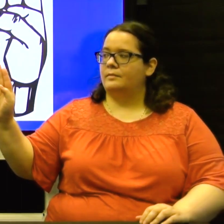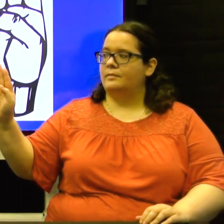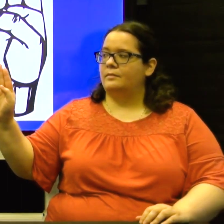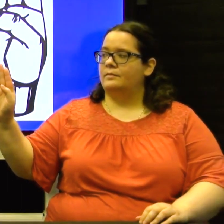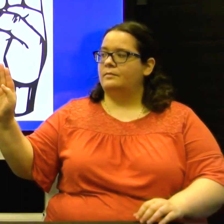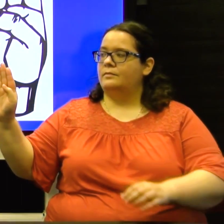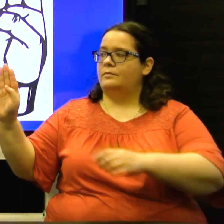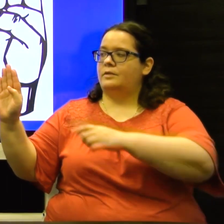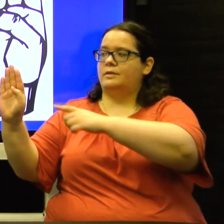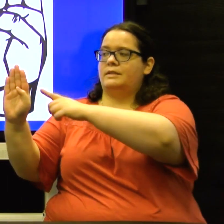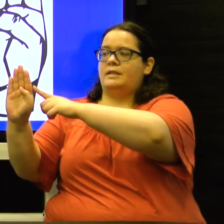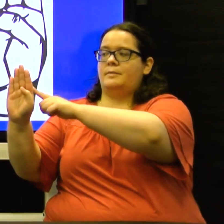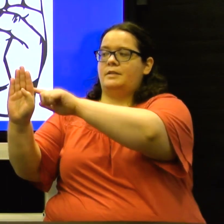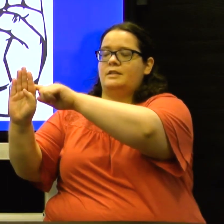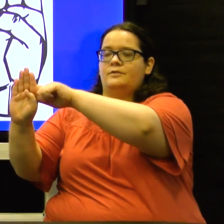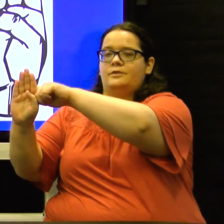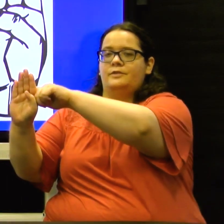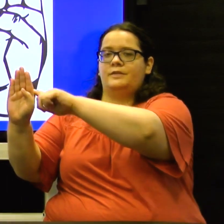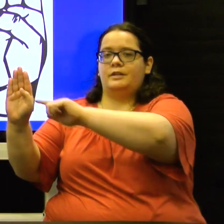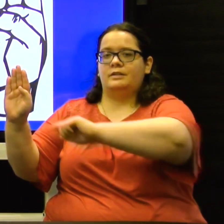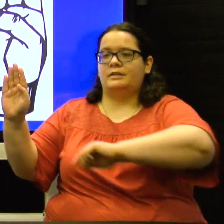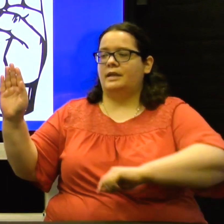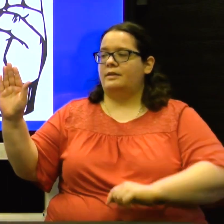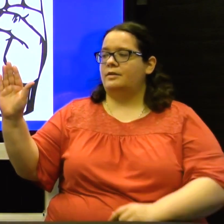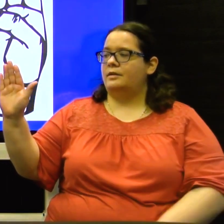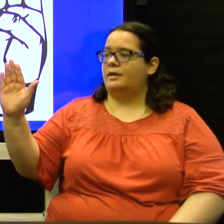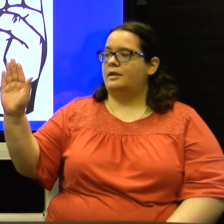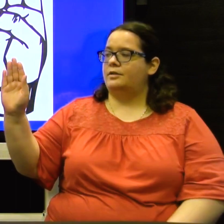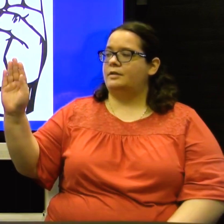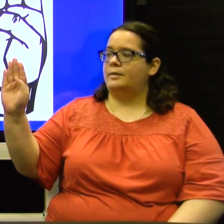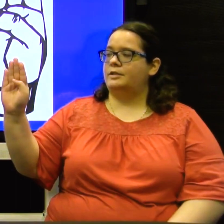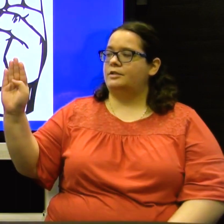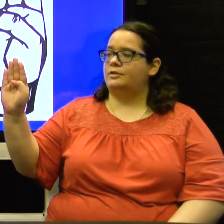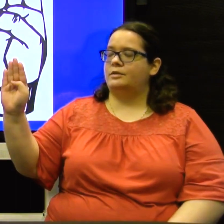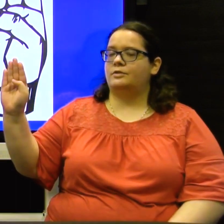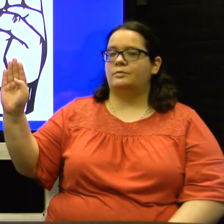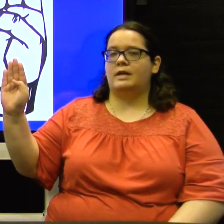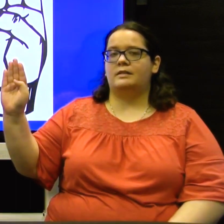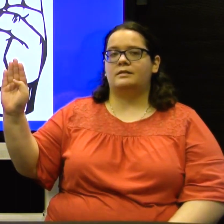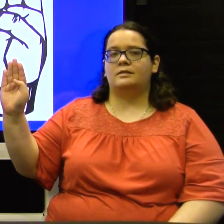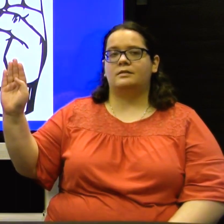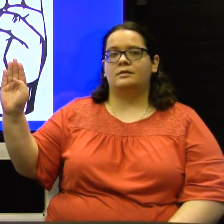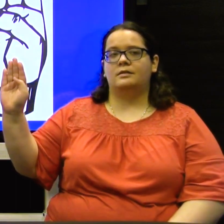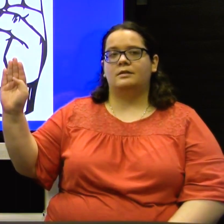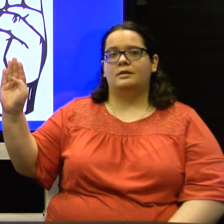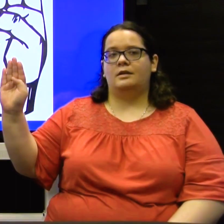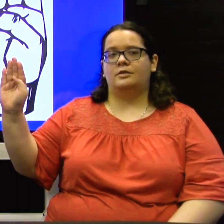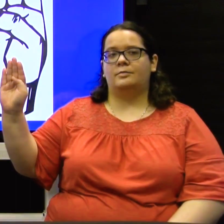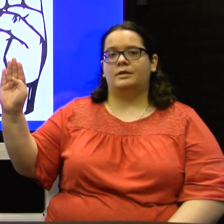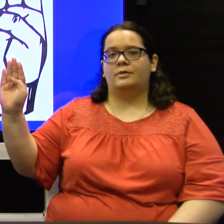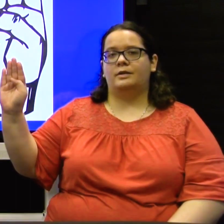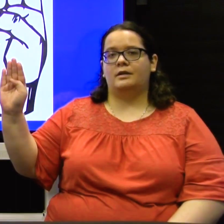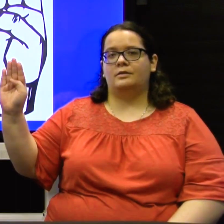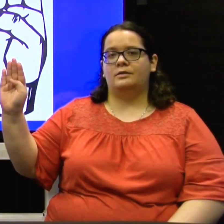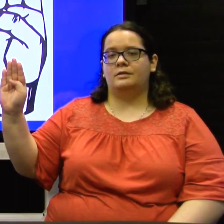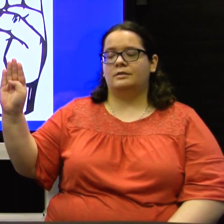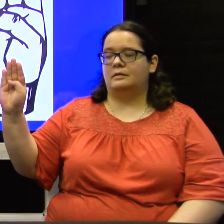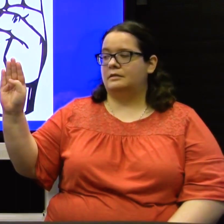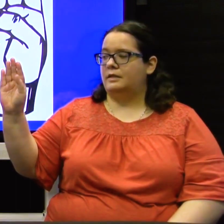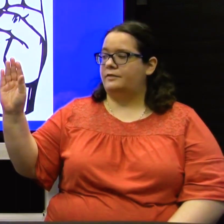B. We're going to keep these four fingers together and your thumb is just going to rest either below the knuckles. If